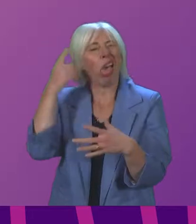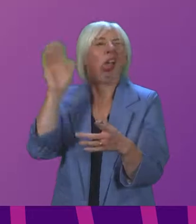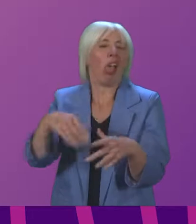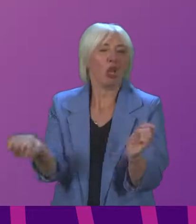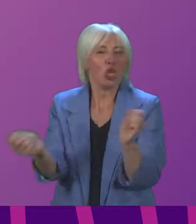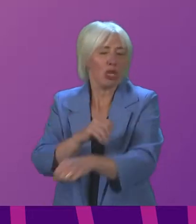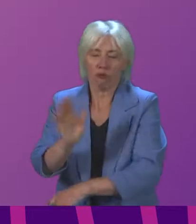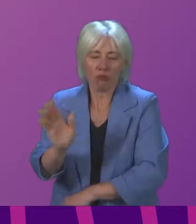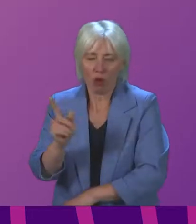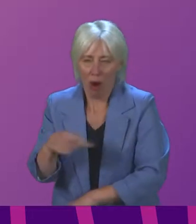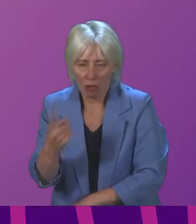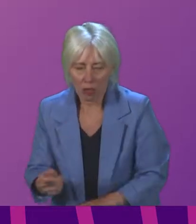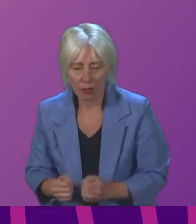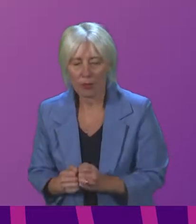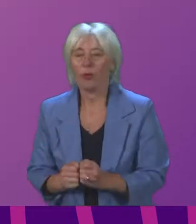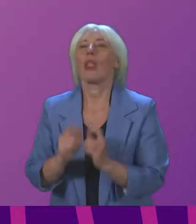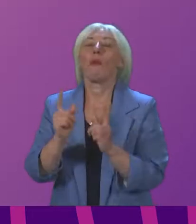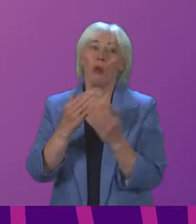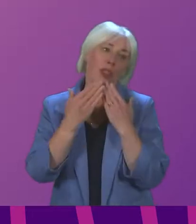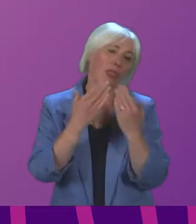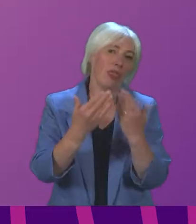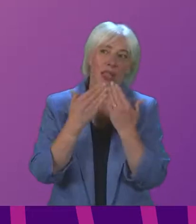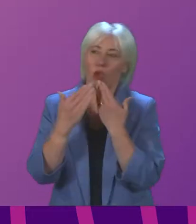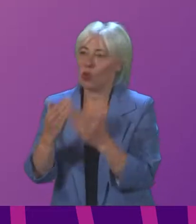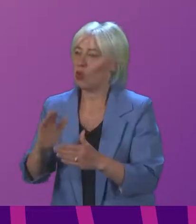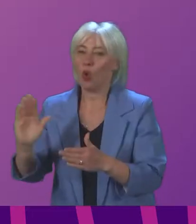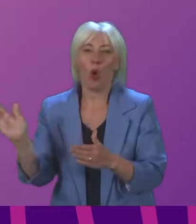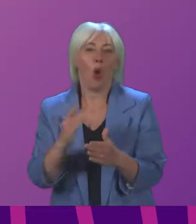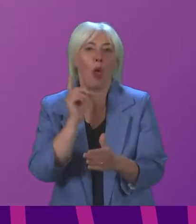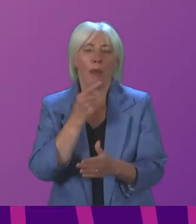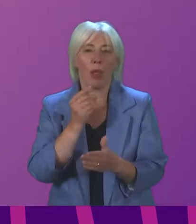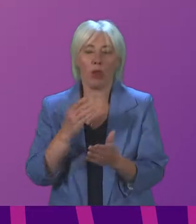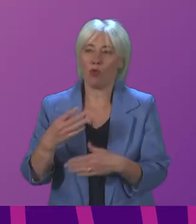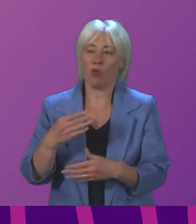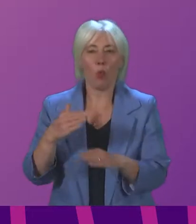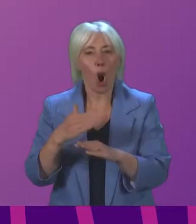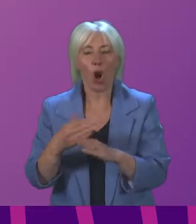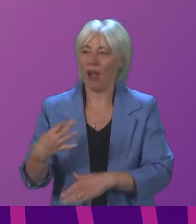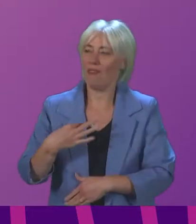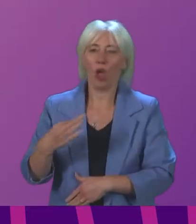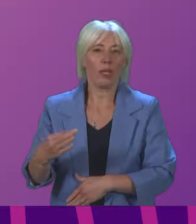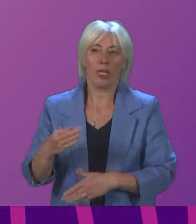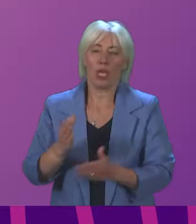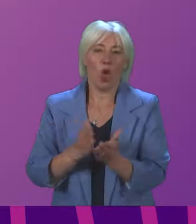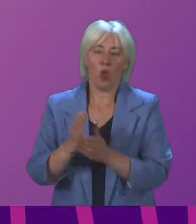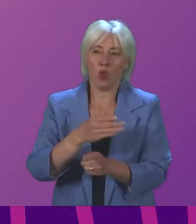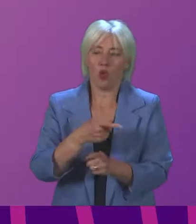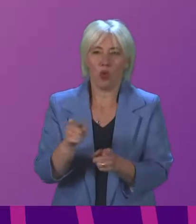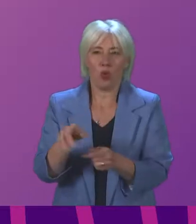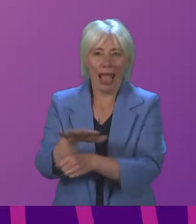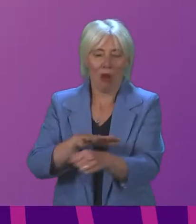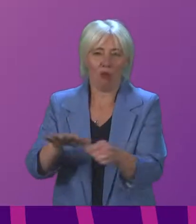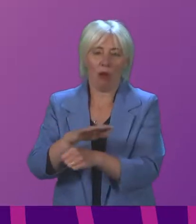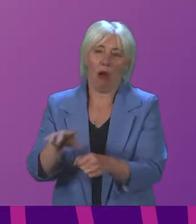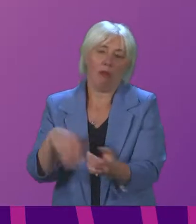Presiding officer, I would like to thank everyone working and volunteering across the sector for their incredible efforts to keep